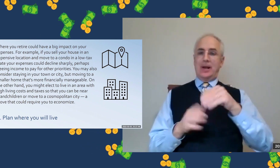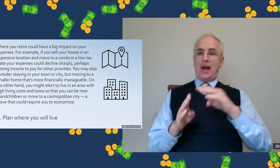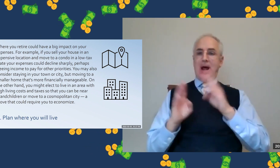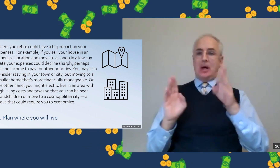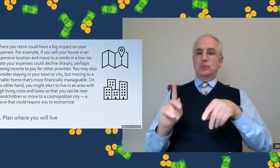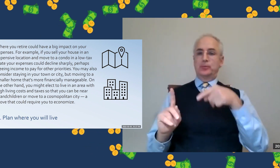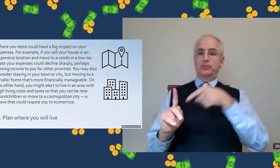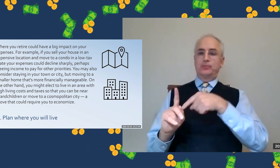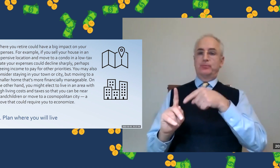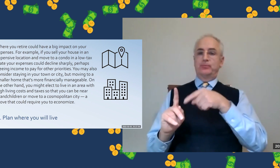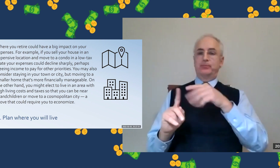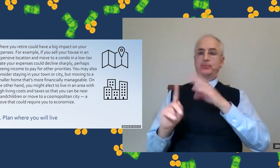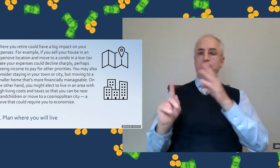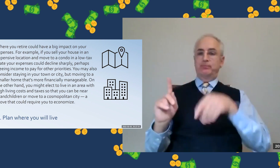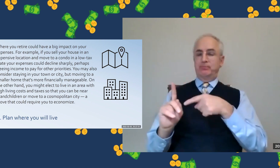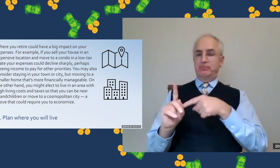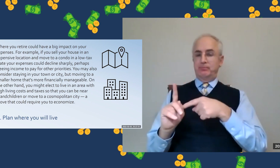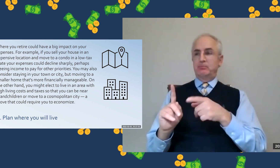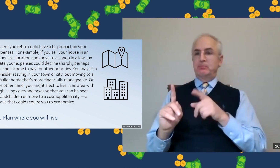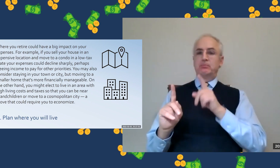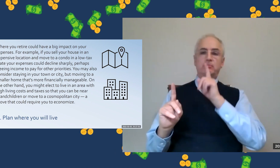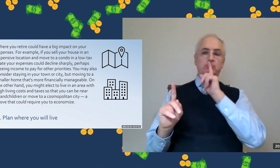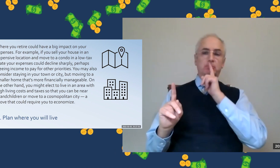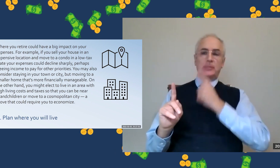A large percent of money is spent on housing.